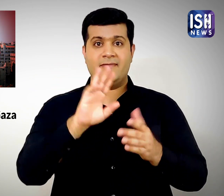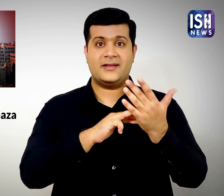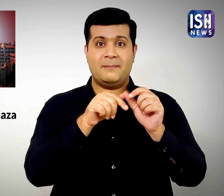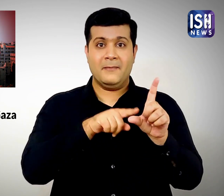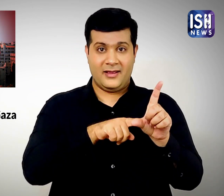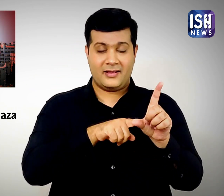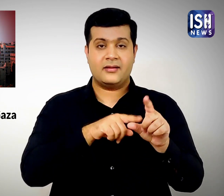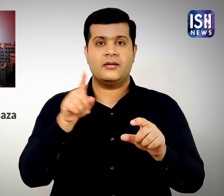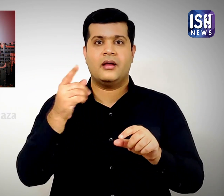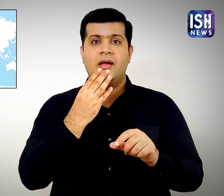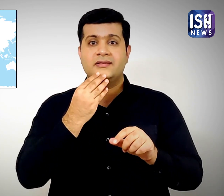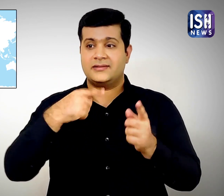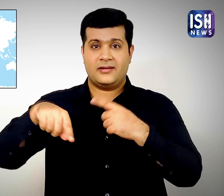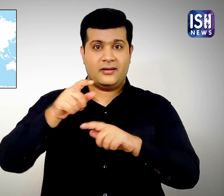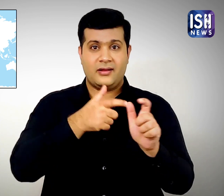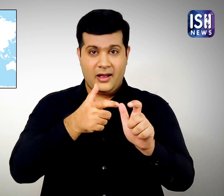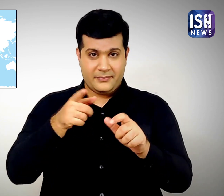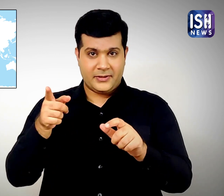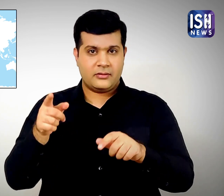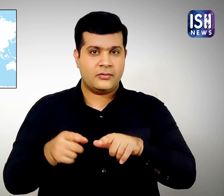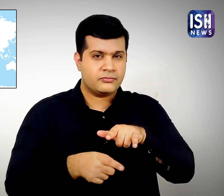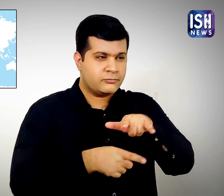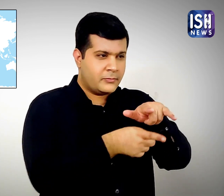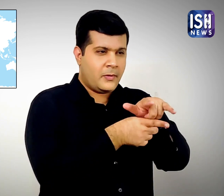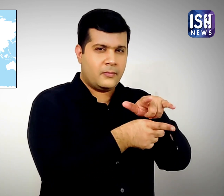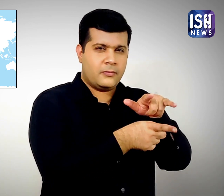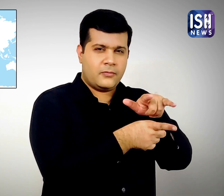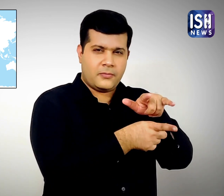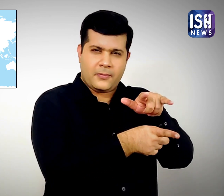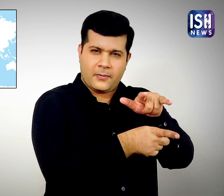On May 15th, an Israeli airstrike flattened the building.